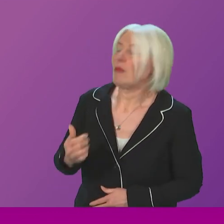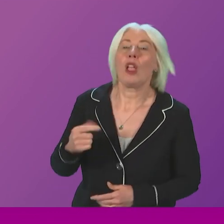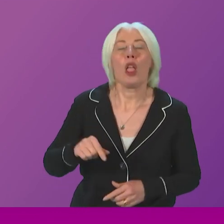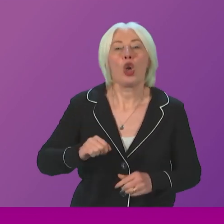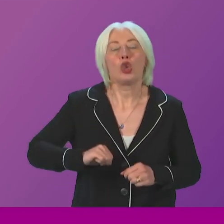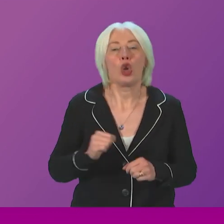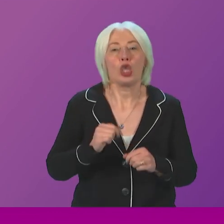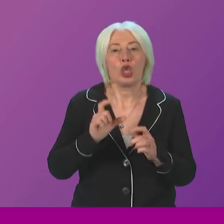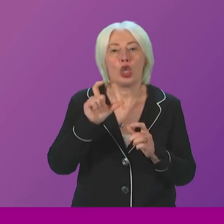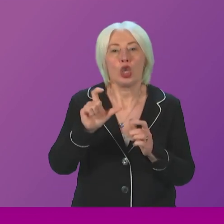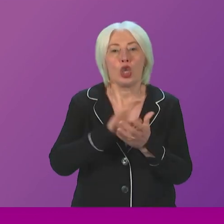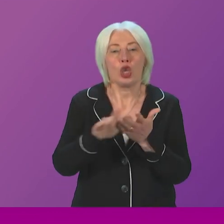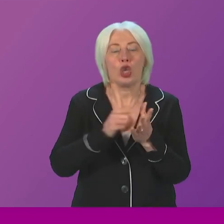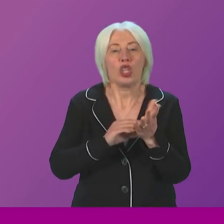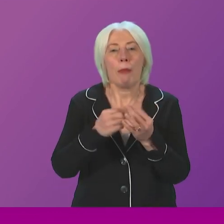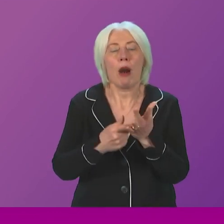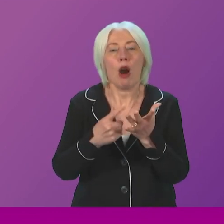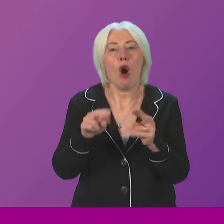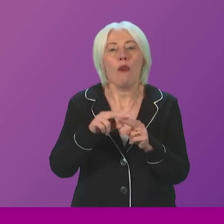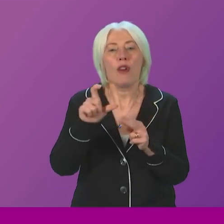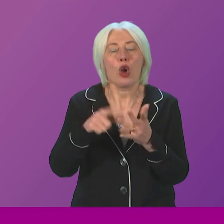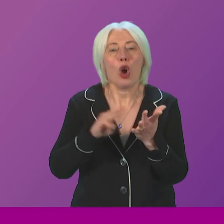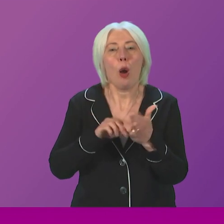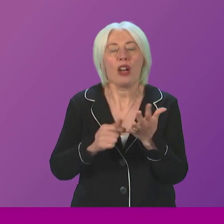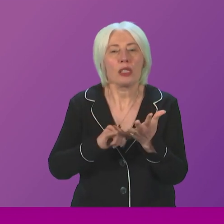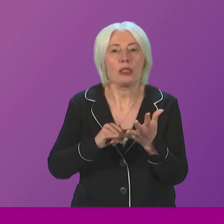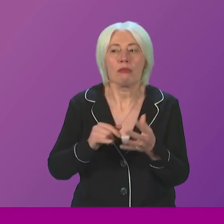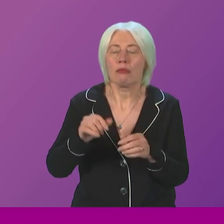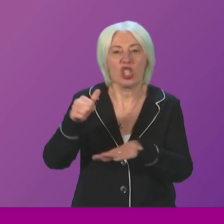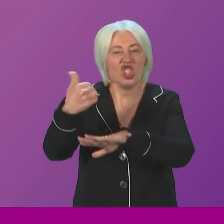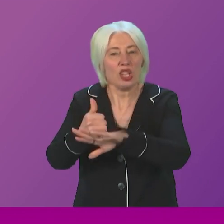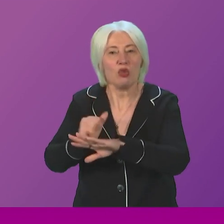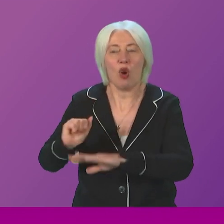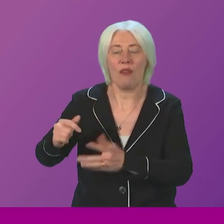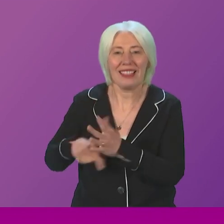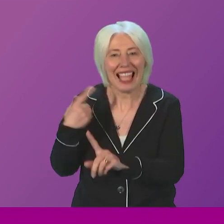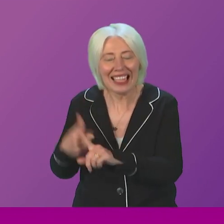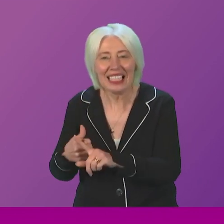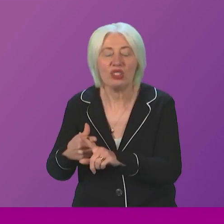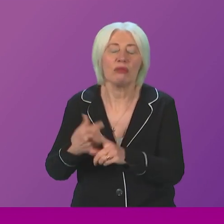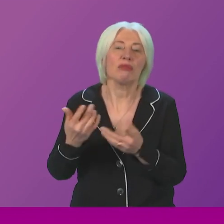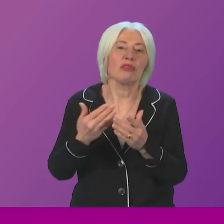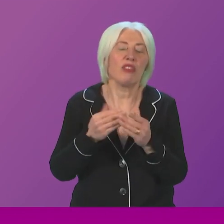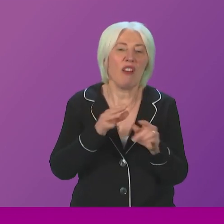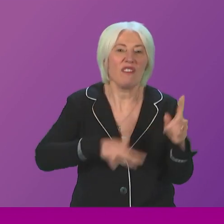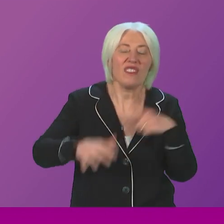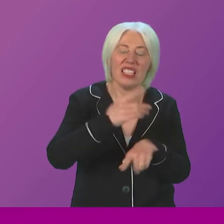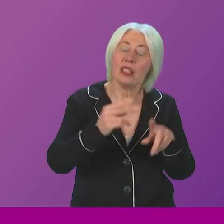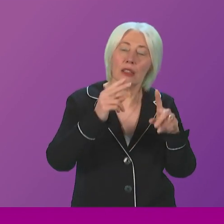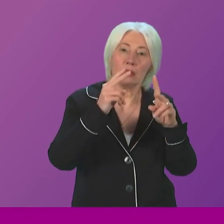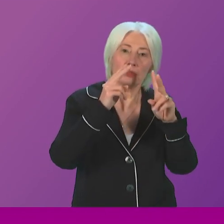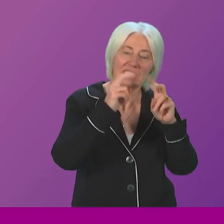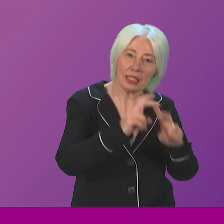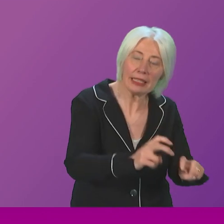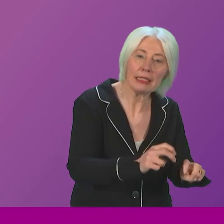Chambers of Commerce, the Federation of Small Business, the Chartered Institute of Taxation, the Institute of Fiscal Studies, Archangel Investment